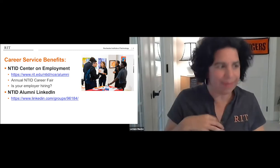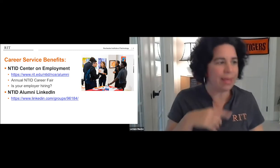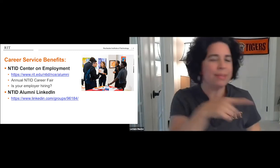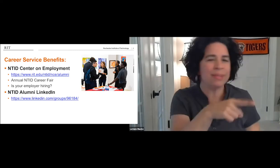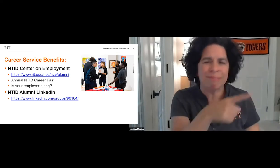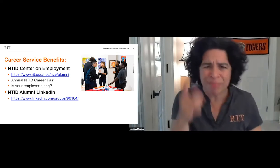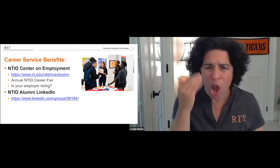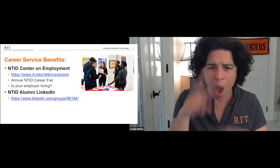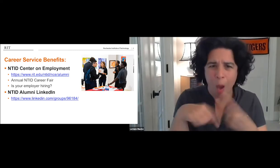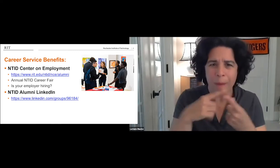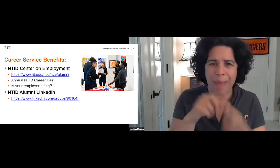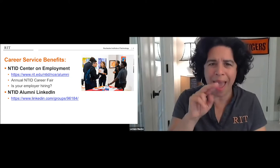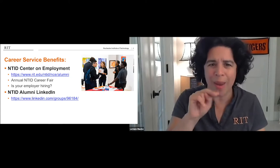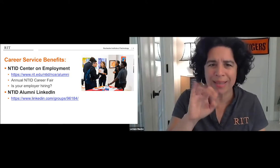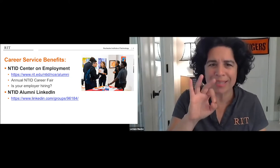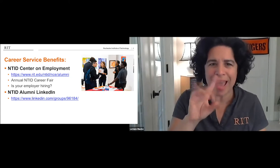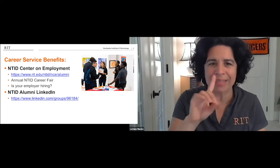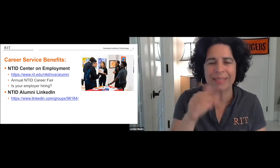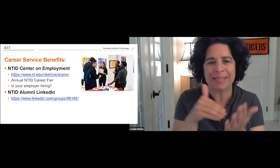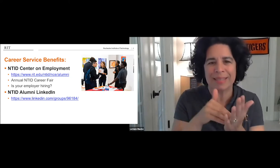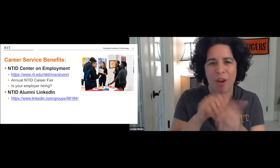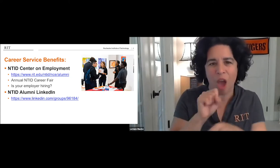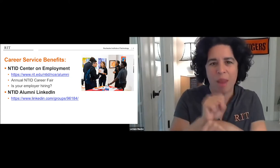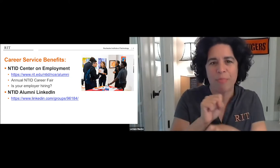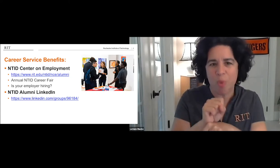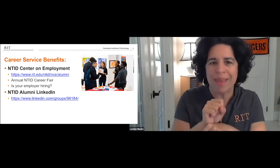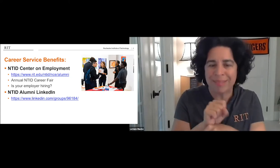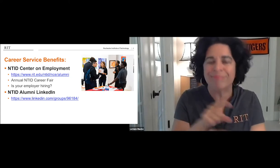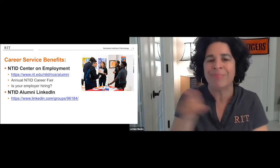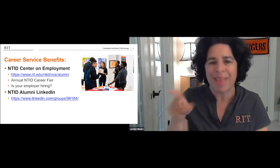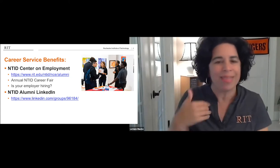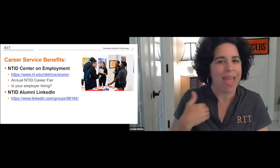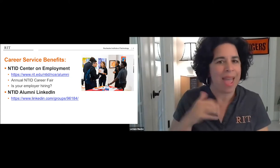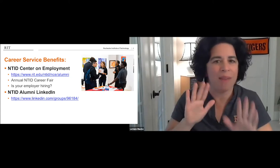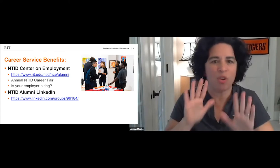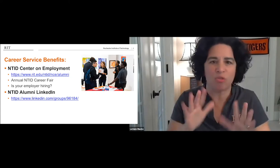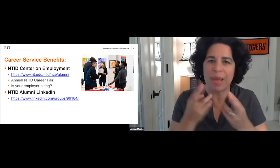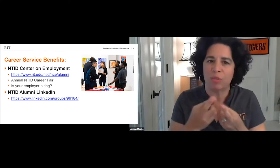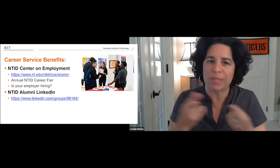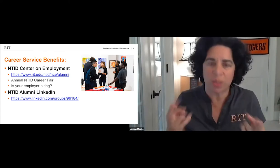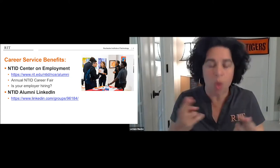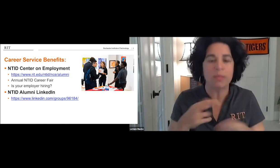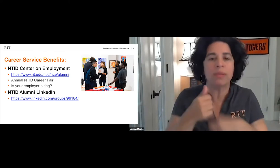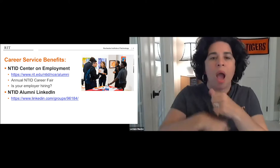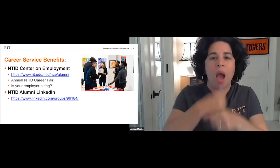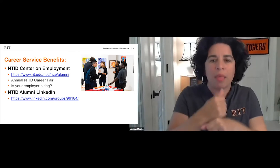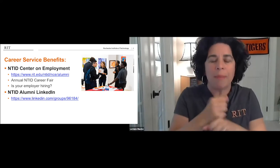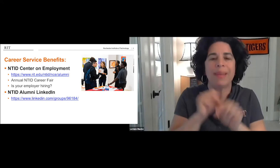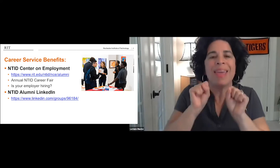Now in regards to career services. I'm sure many of you know we do have the NCE, the NTID